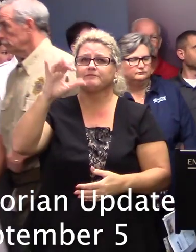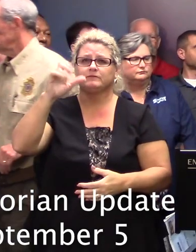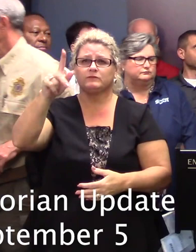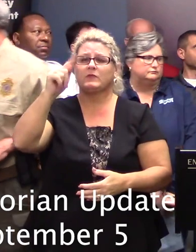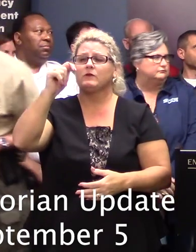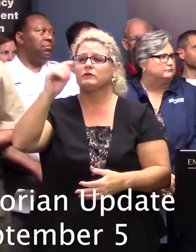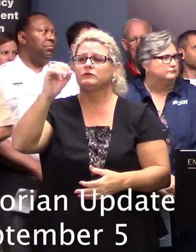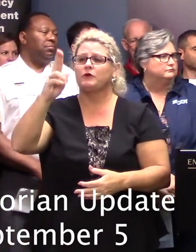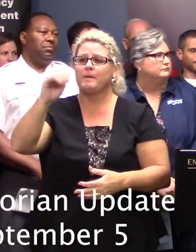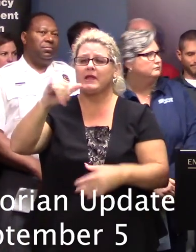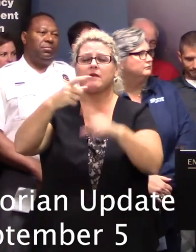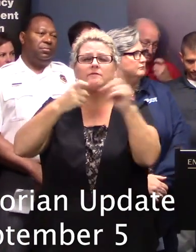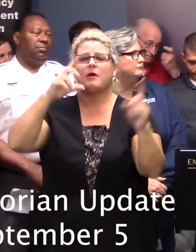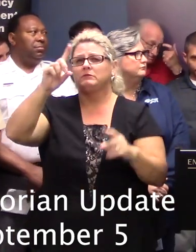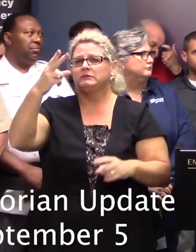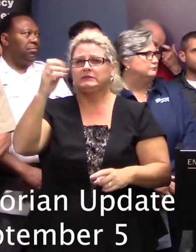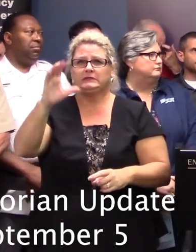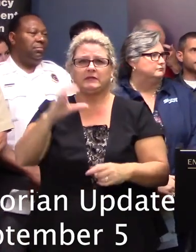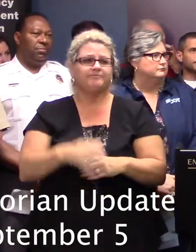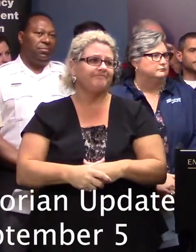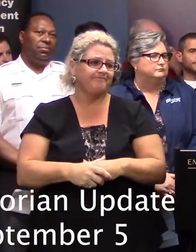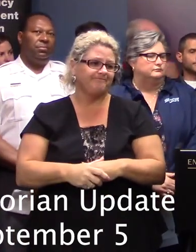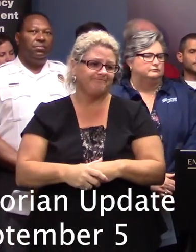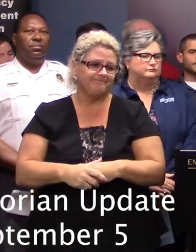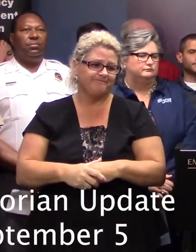of Department of Health and Environmental Control. Thank you, Governor.